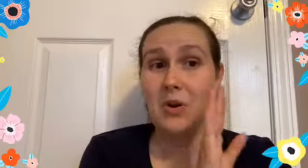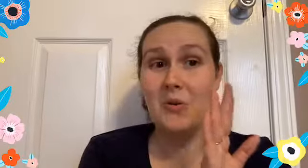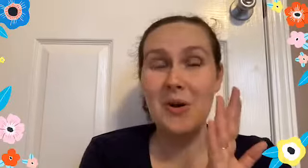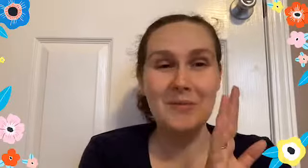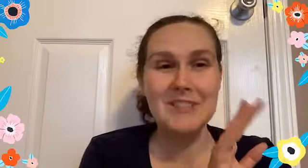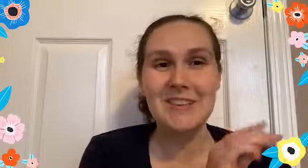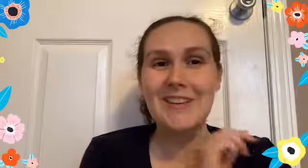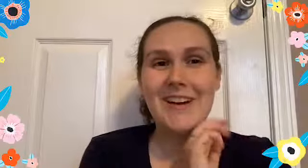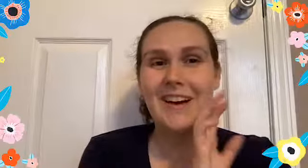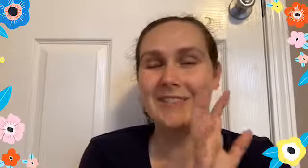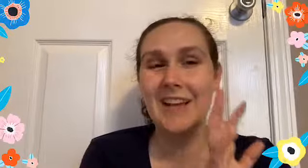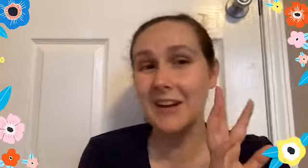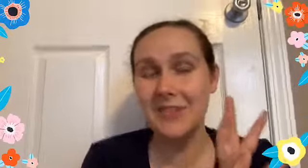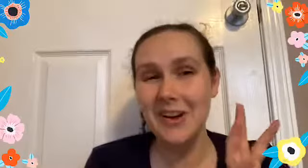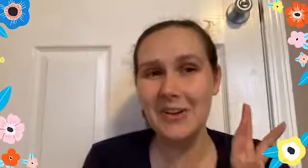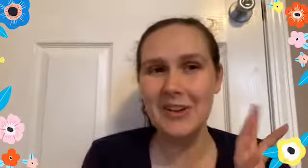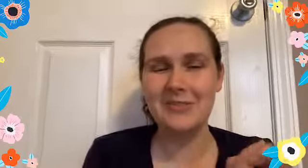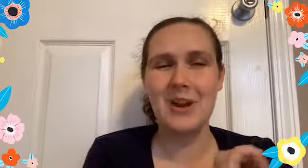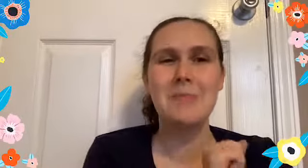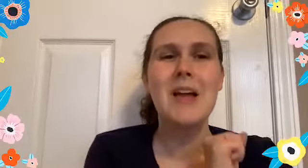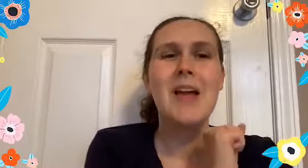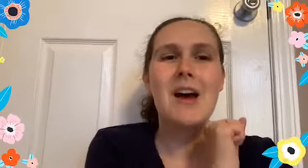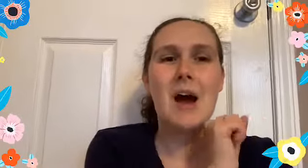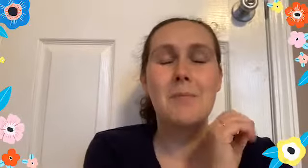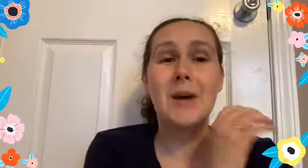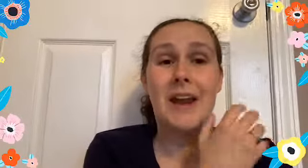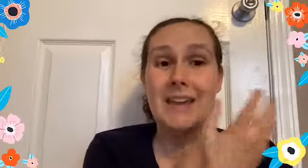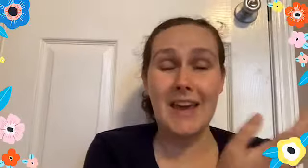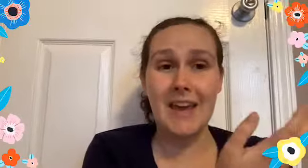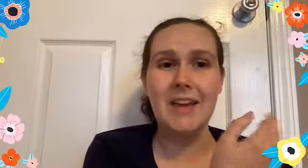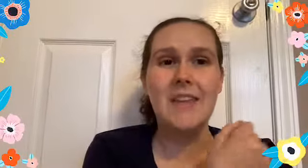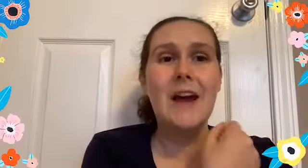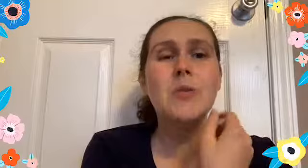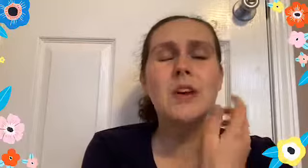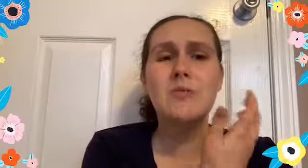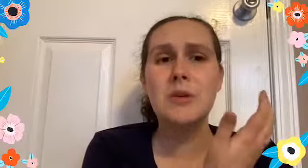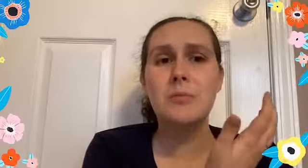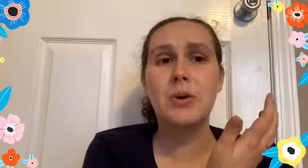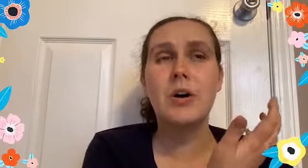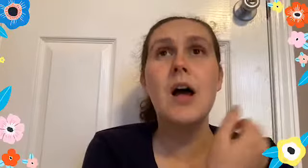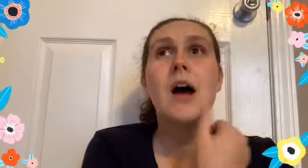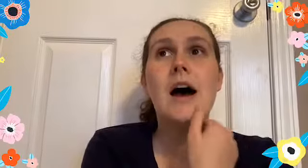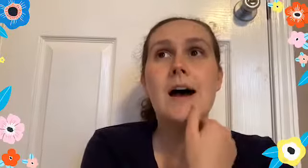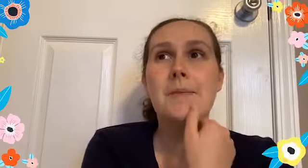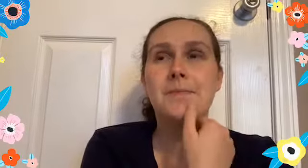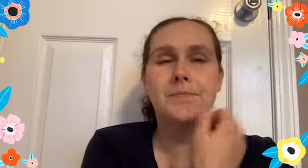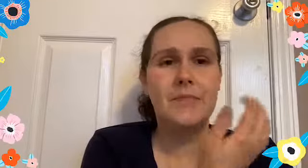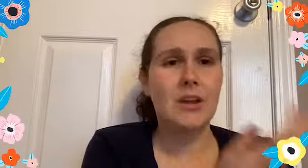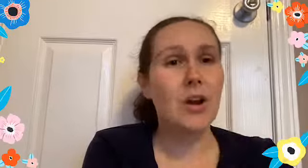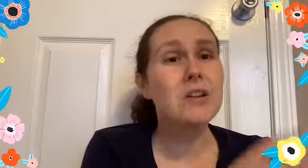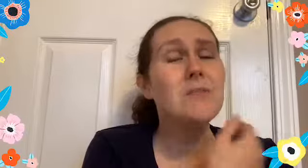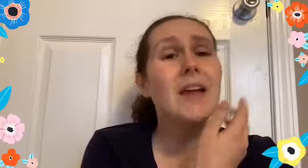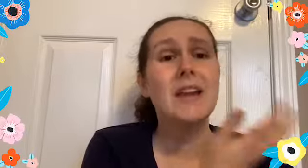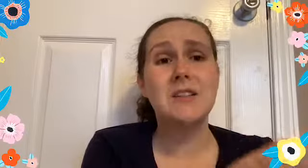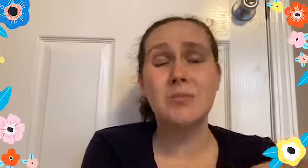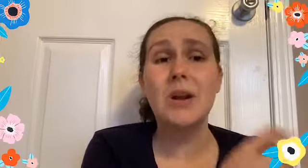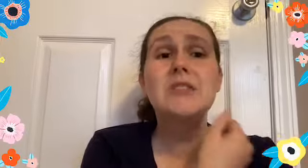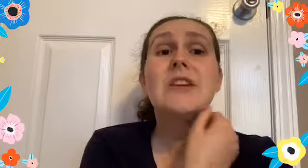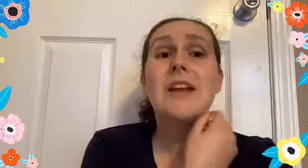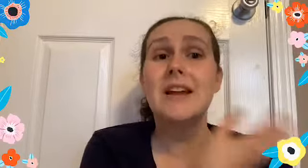don't want me to, I don't have to let anyone know who they're from. Um, but I can, and that will give people, um, encouragement and inspiration and